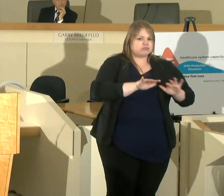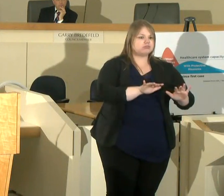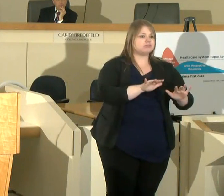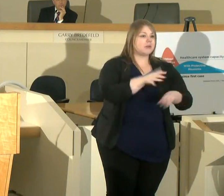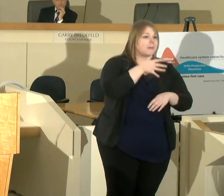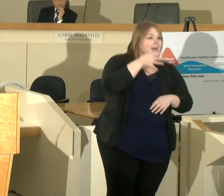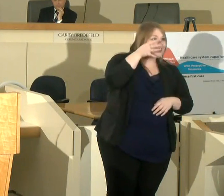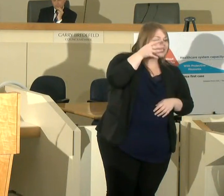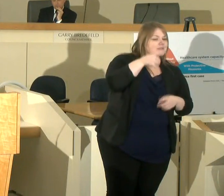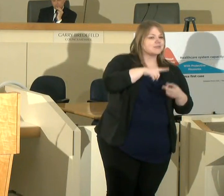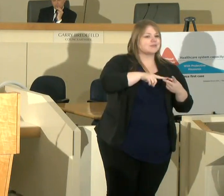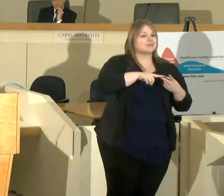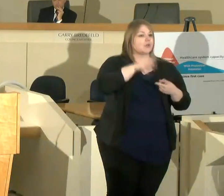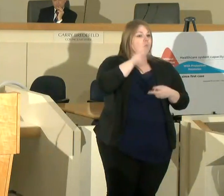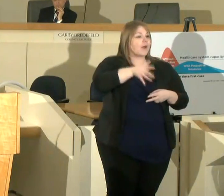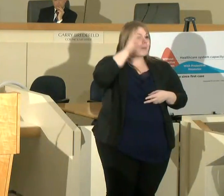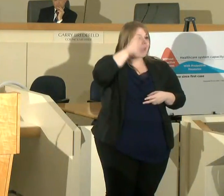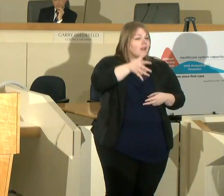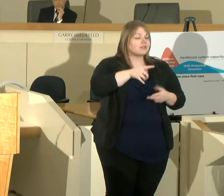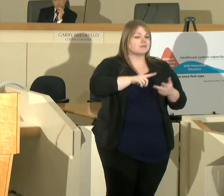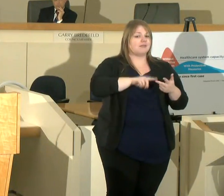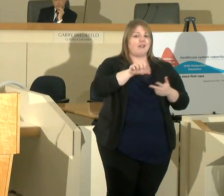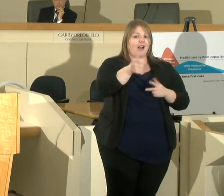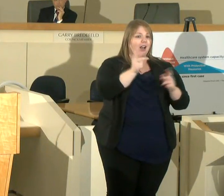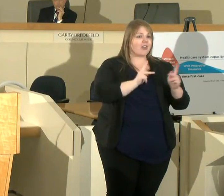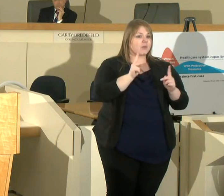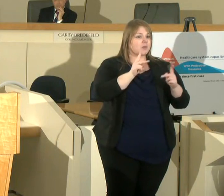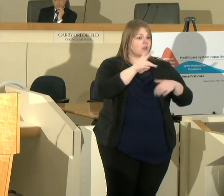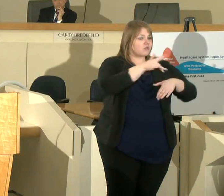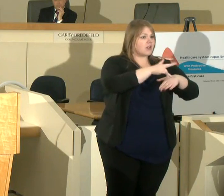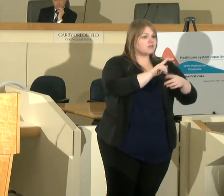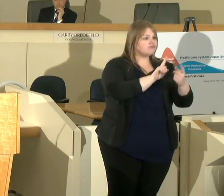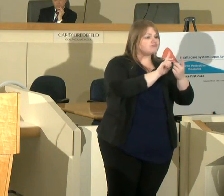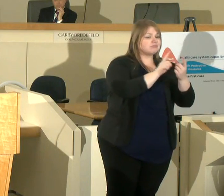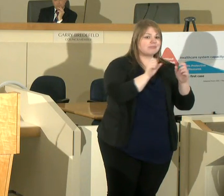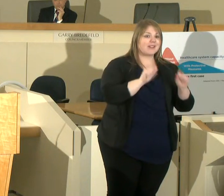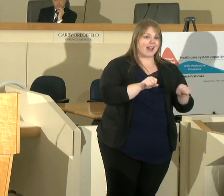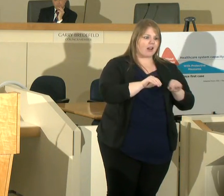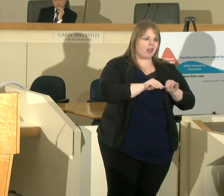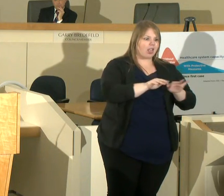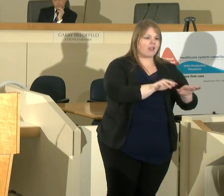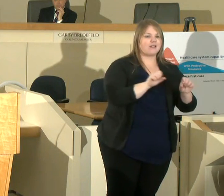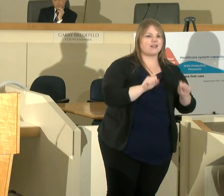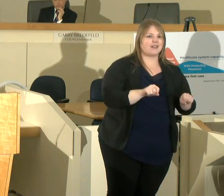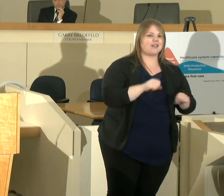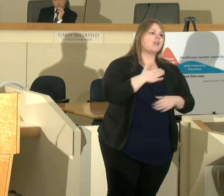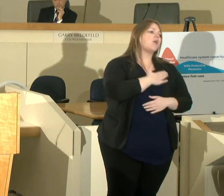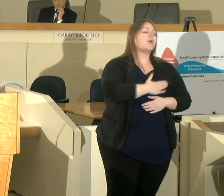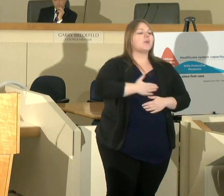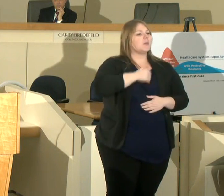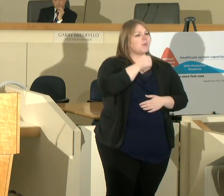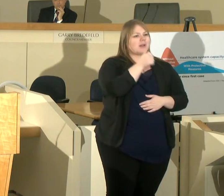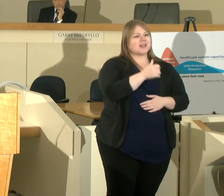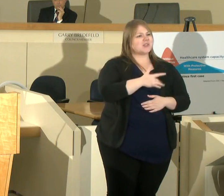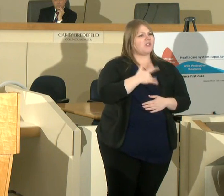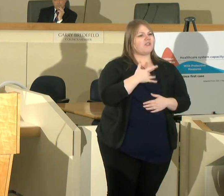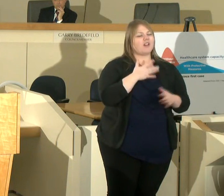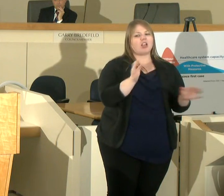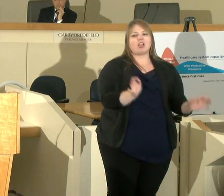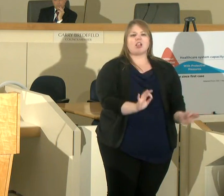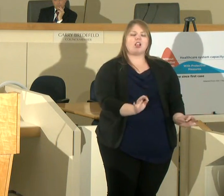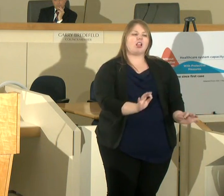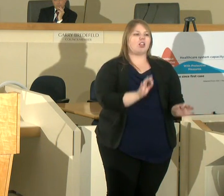to your grandparents and anyone else you come in contact with please don't be complacent about what is happening